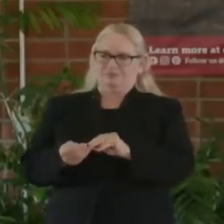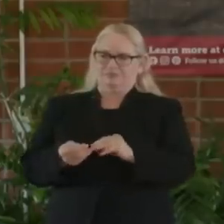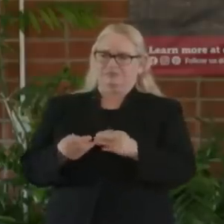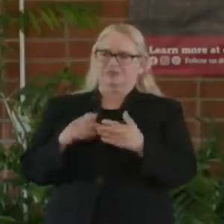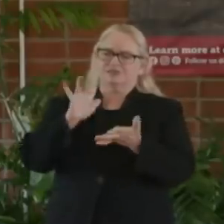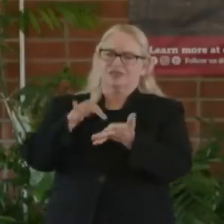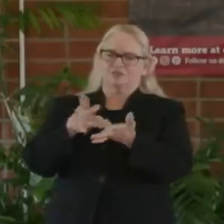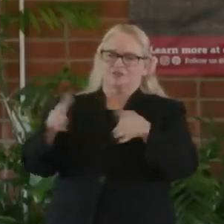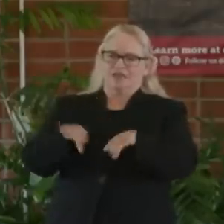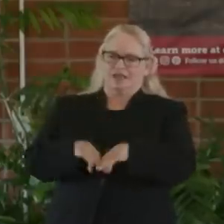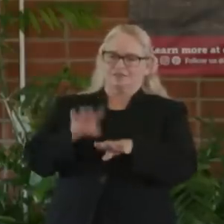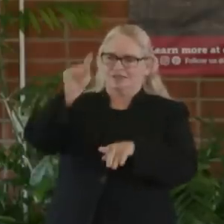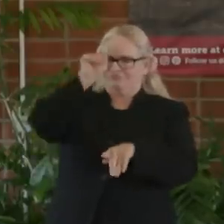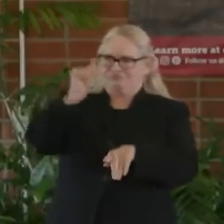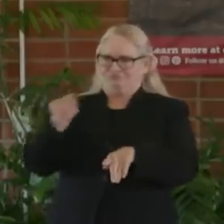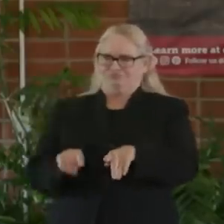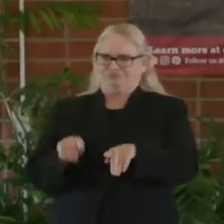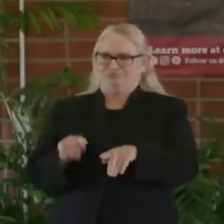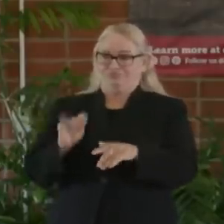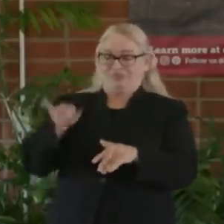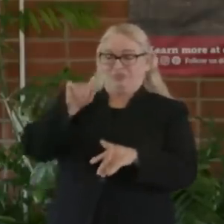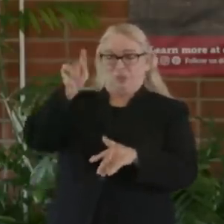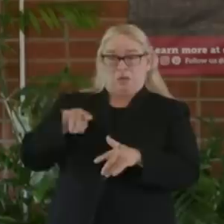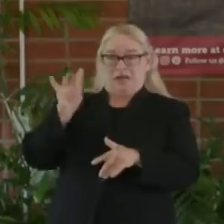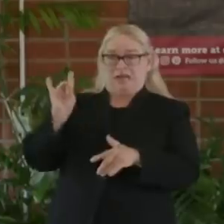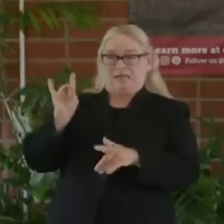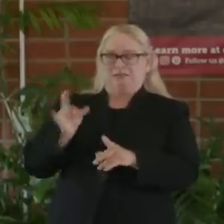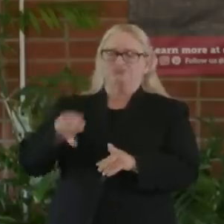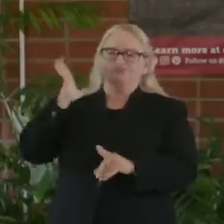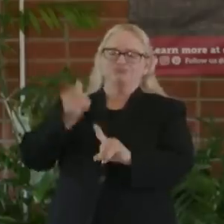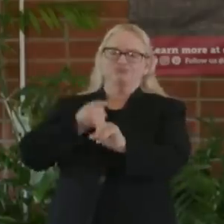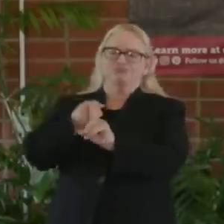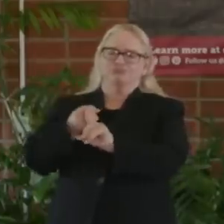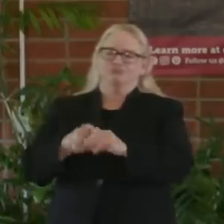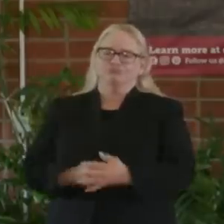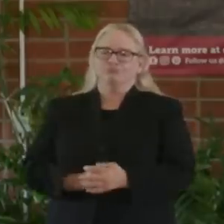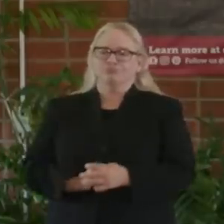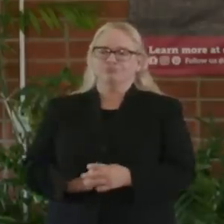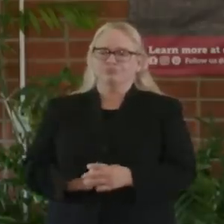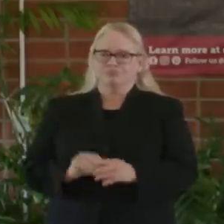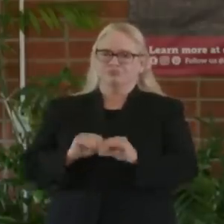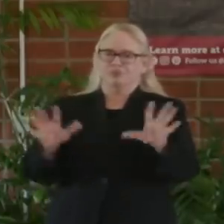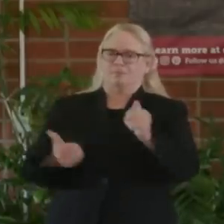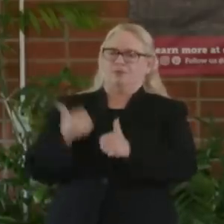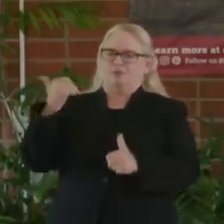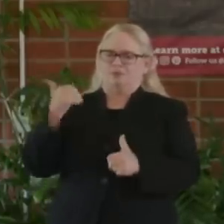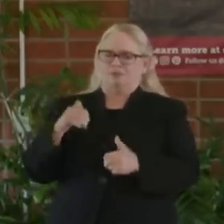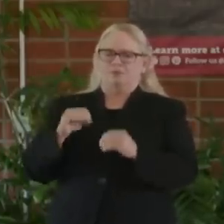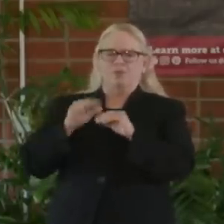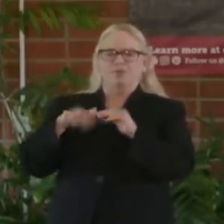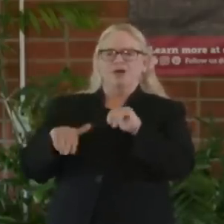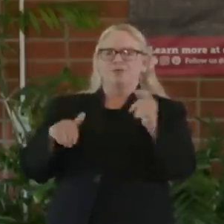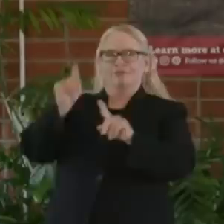impacted currently by community spread, and by spread happening disproportionately with essential